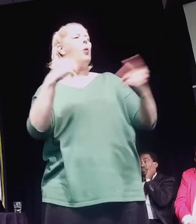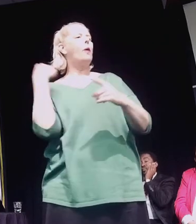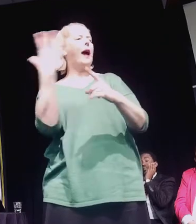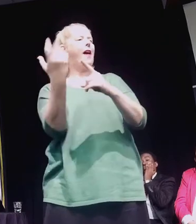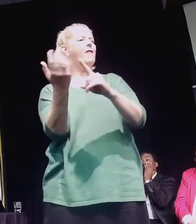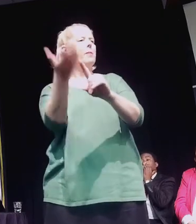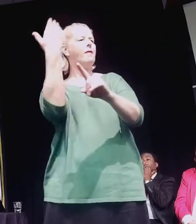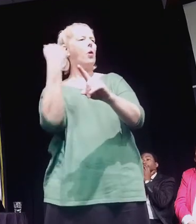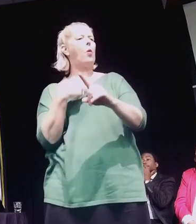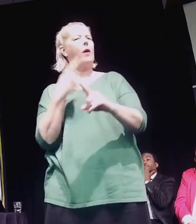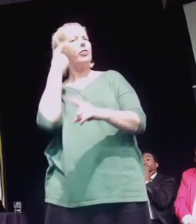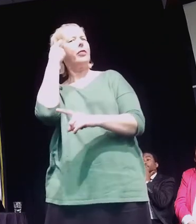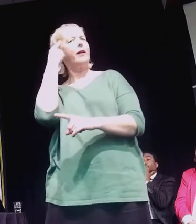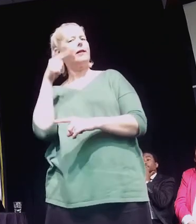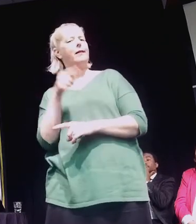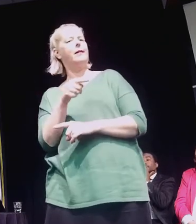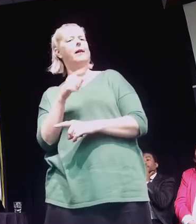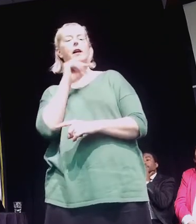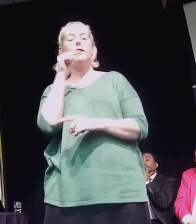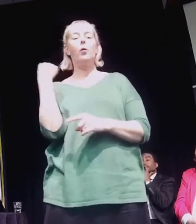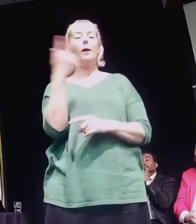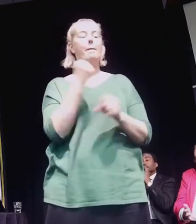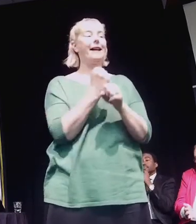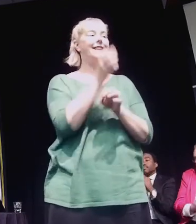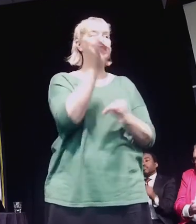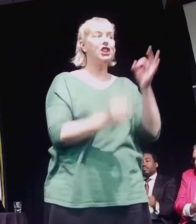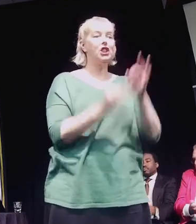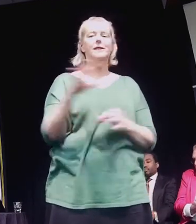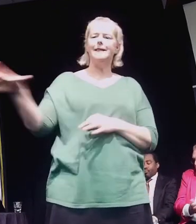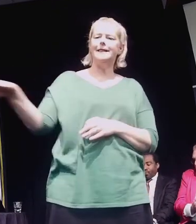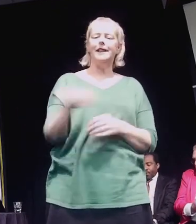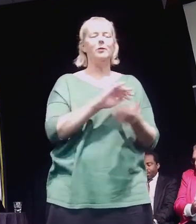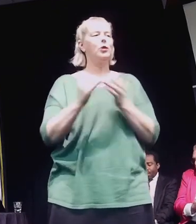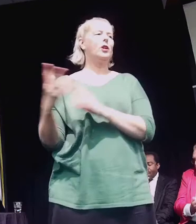instances is taking the community with us. Thank you. Thank